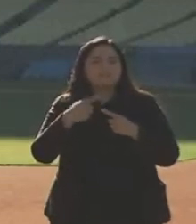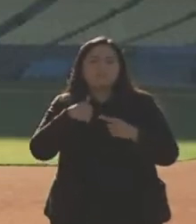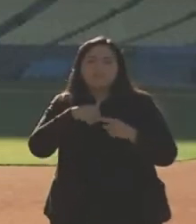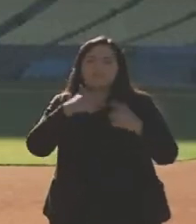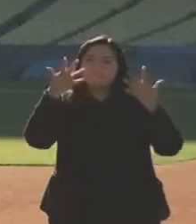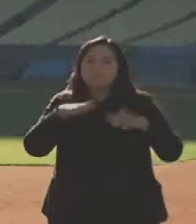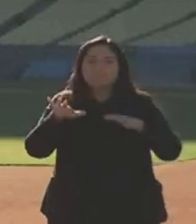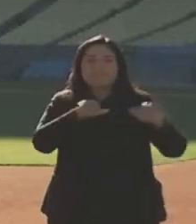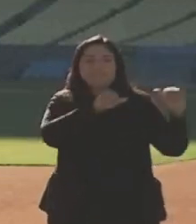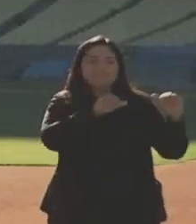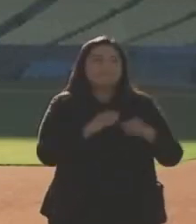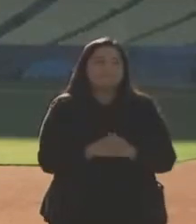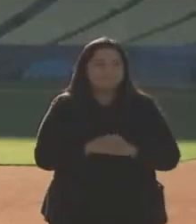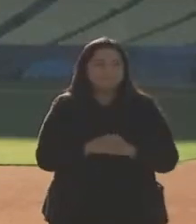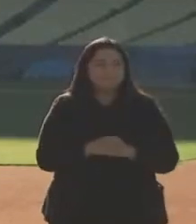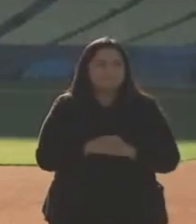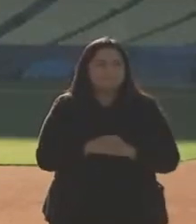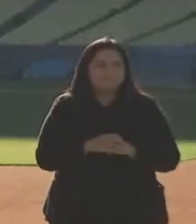us.